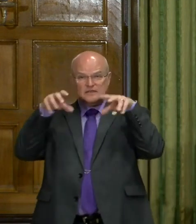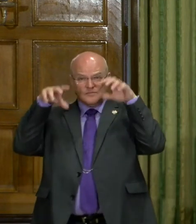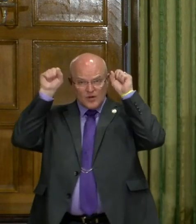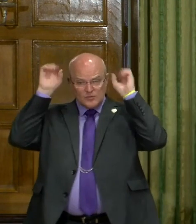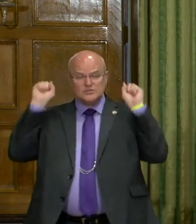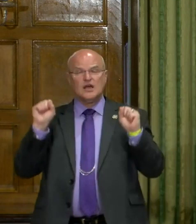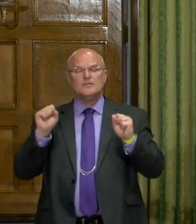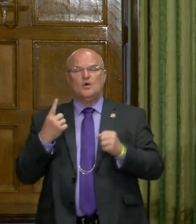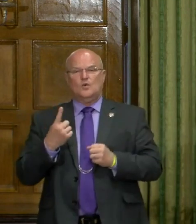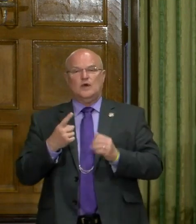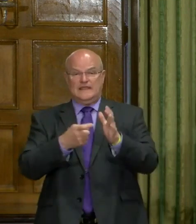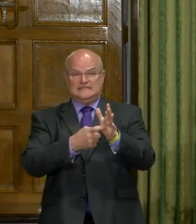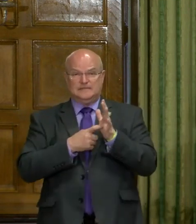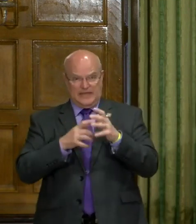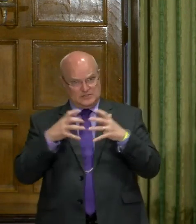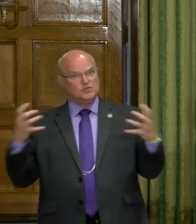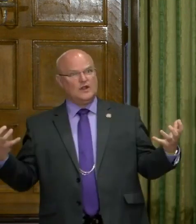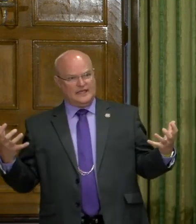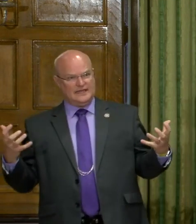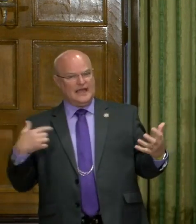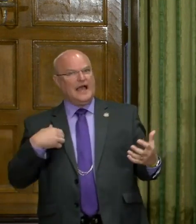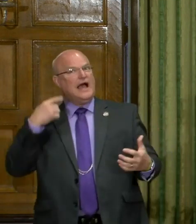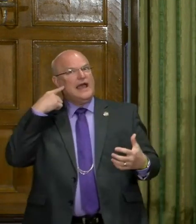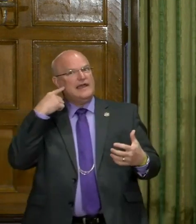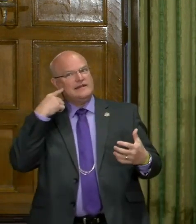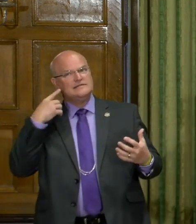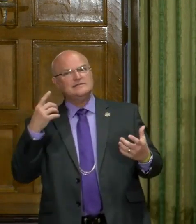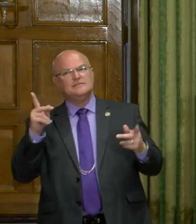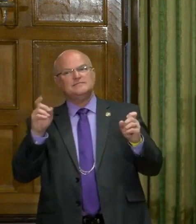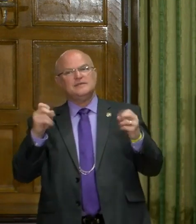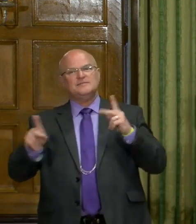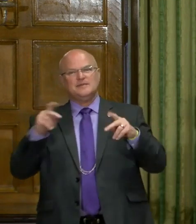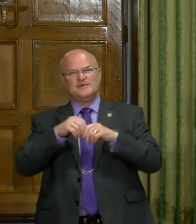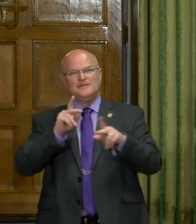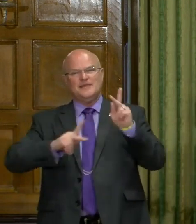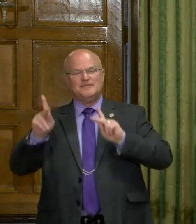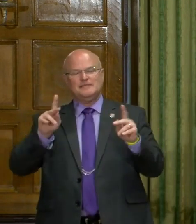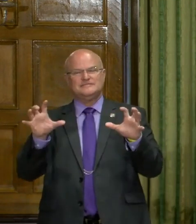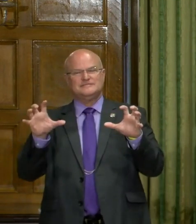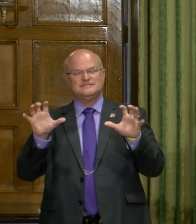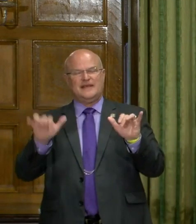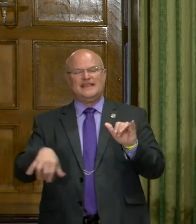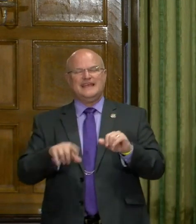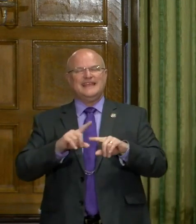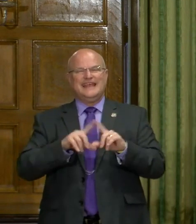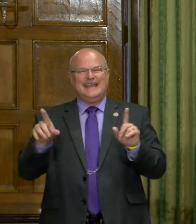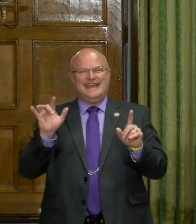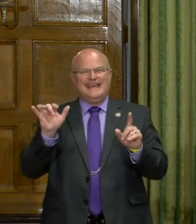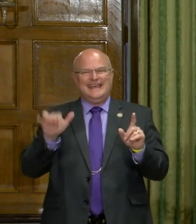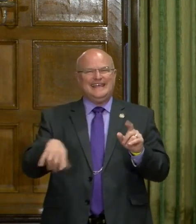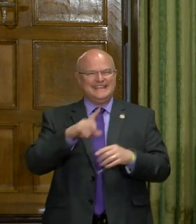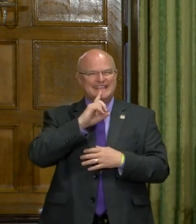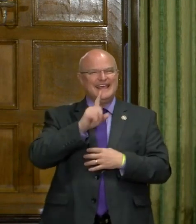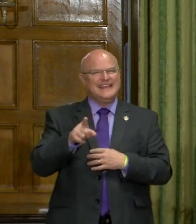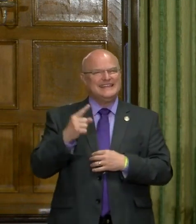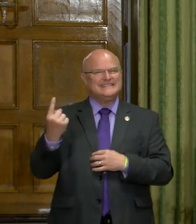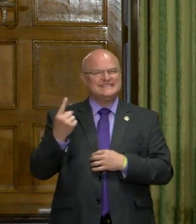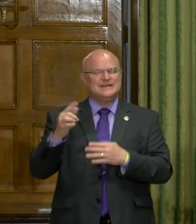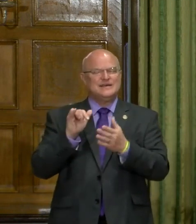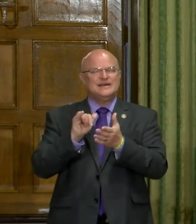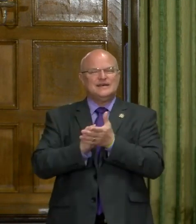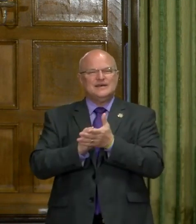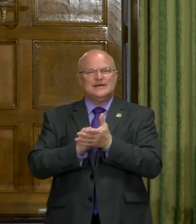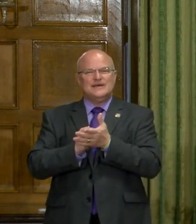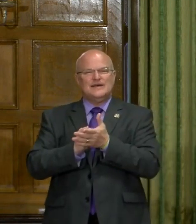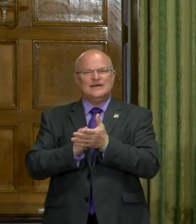barbershops. One, the demand is great. I'm hearing a lot from the public on that. And, uh, that's, uh, something